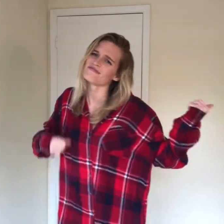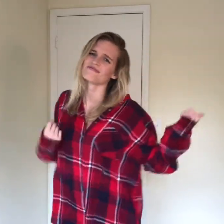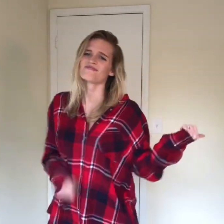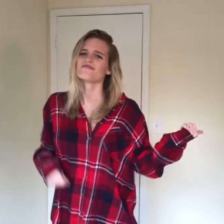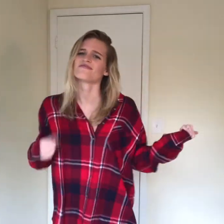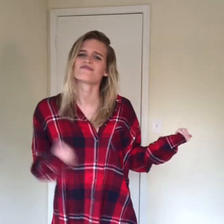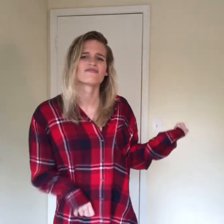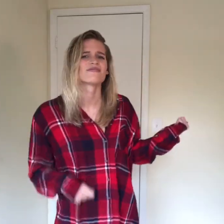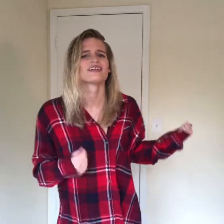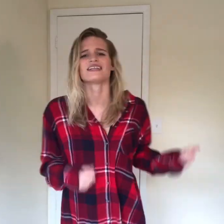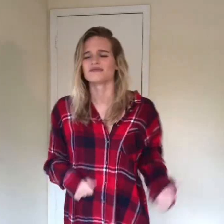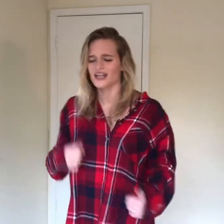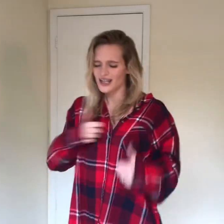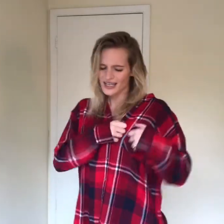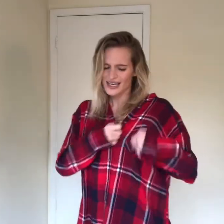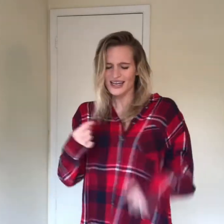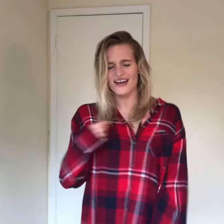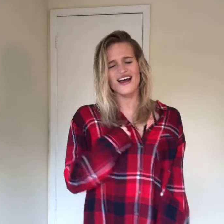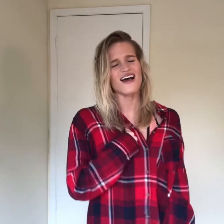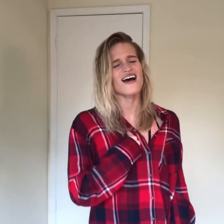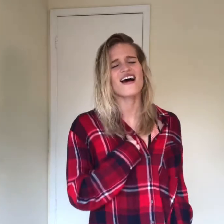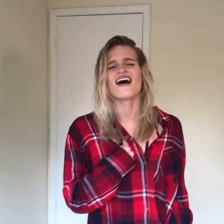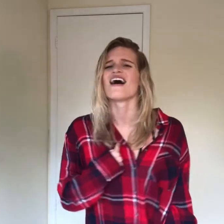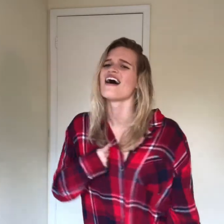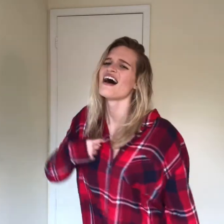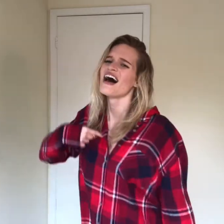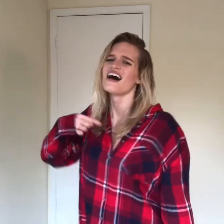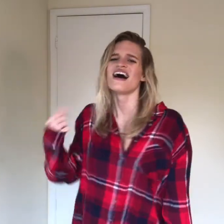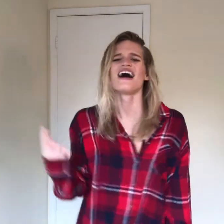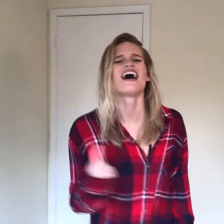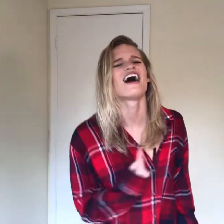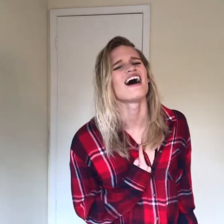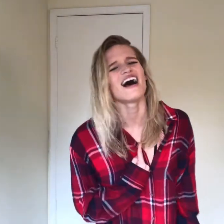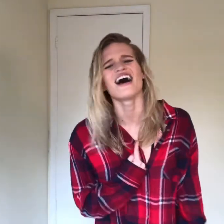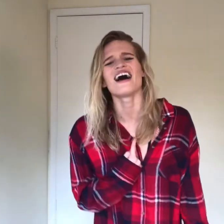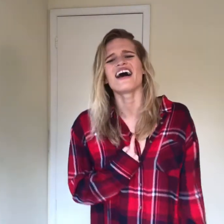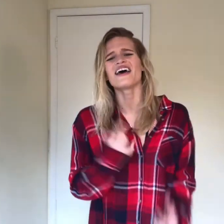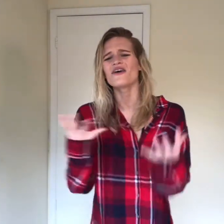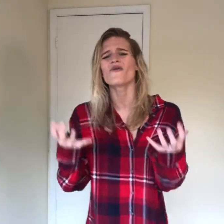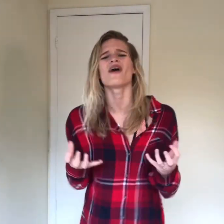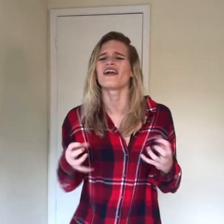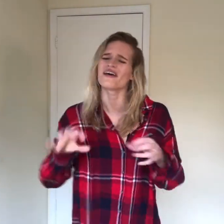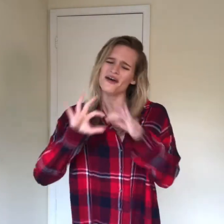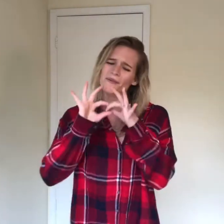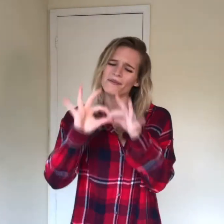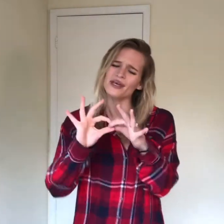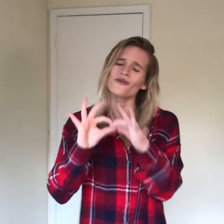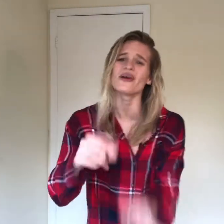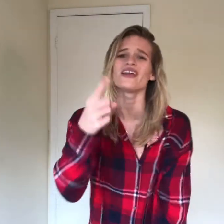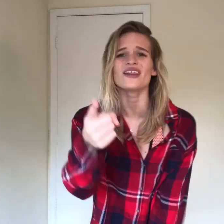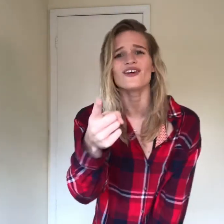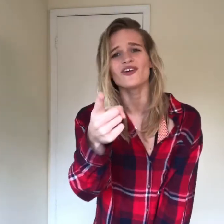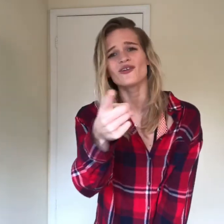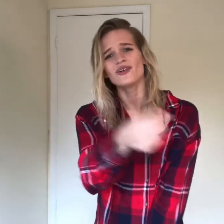Cause darling I, I wanna be with you